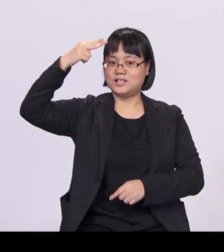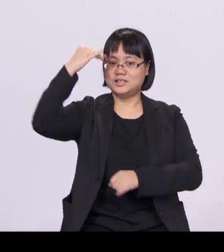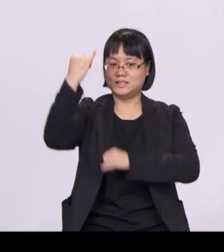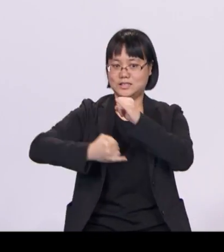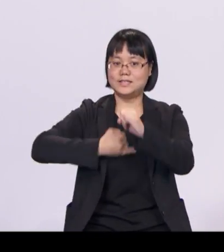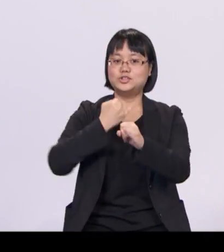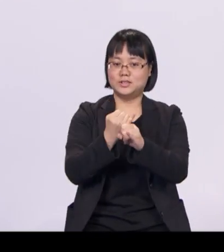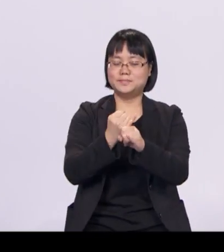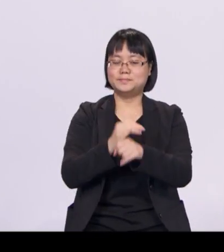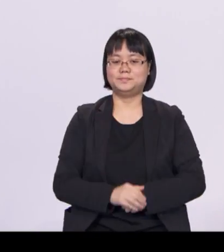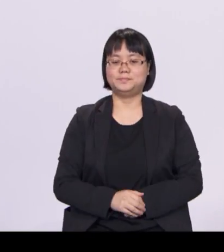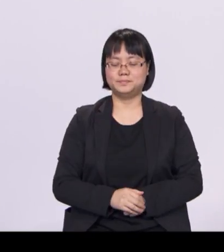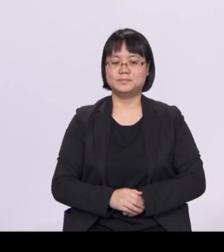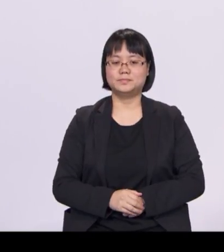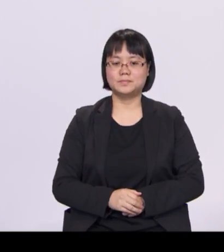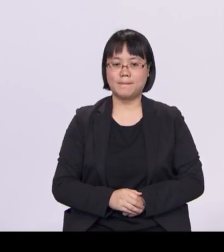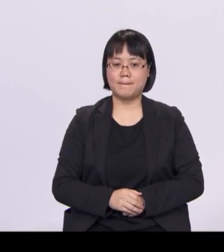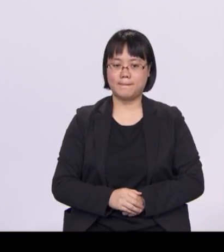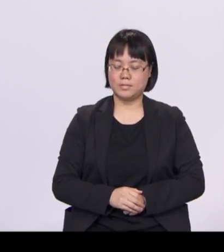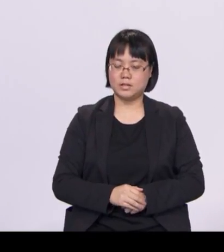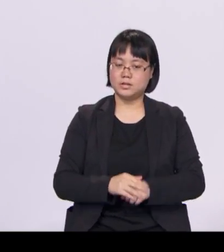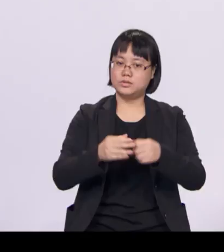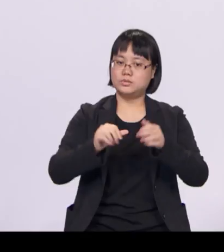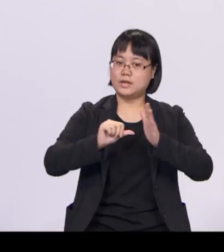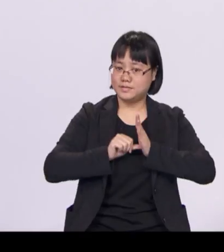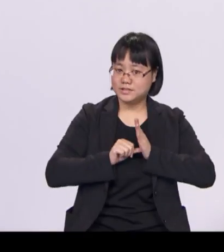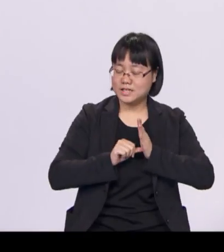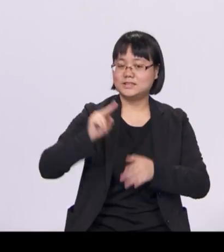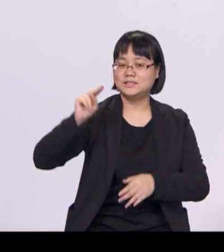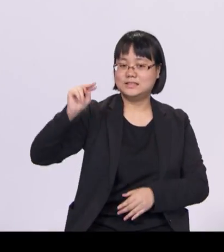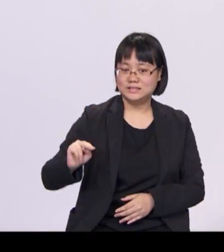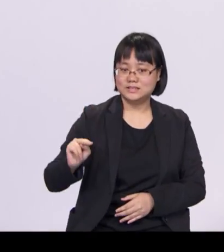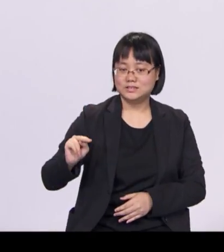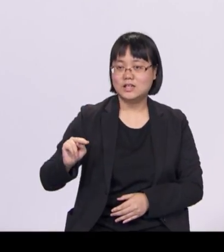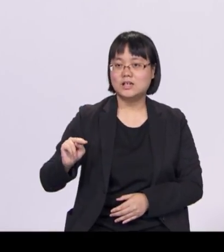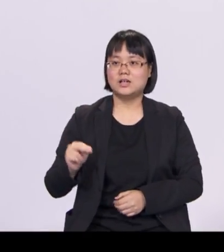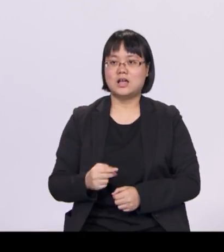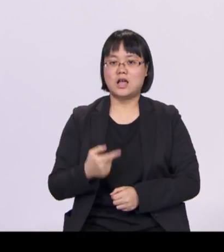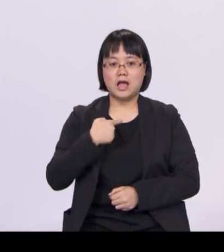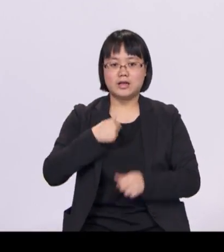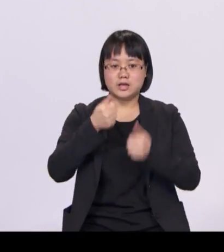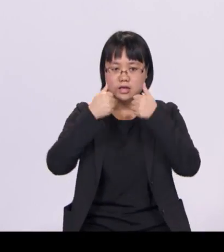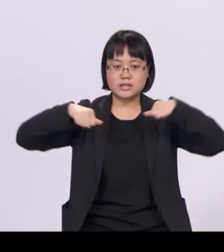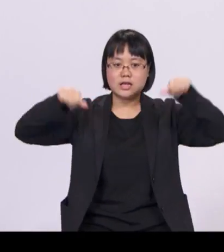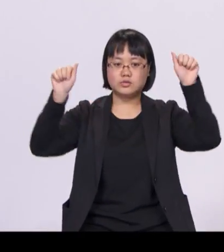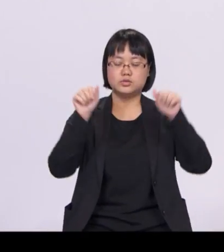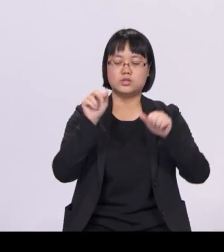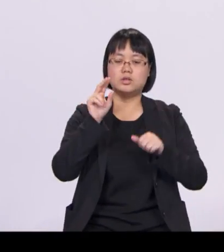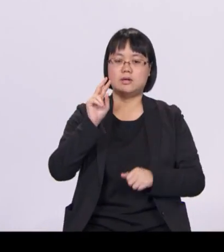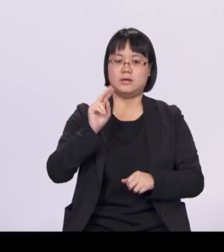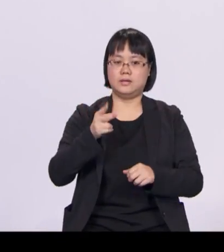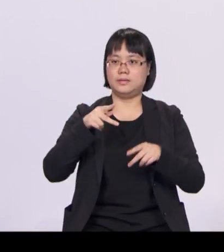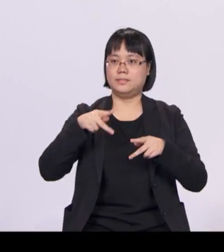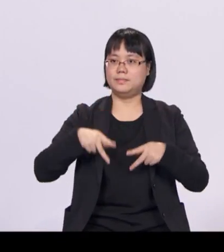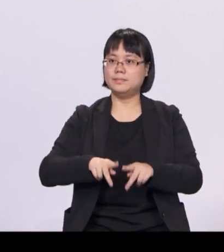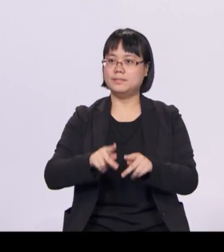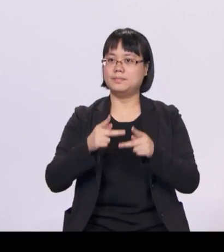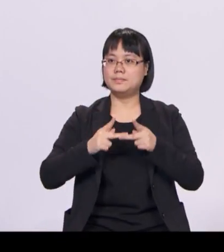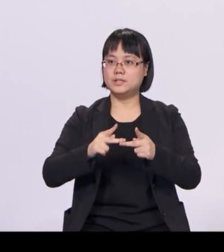Even so, to emphasise the need to be more prudent, I announced a permanent 2% downward adjustment to the budget caps